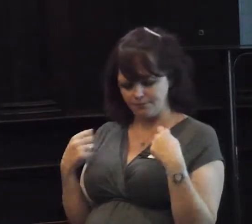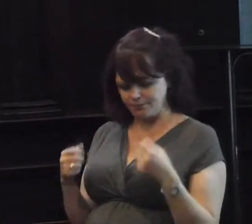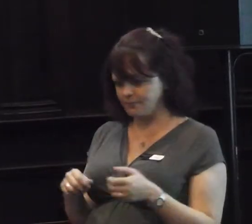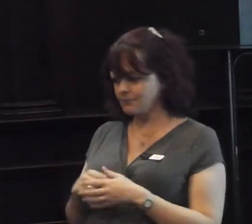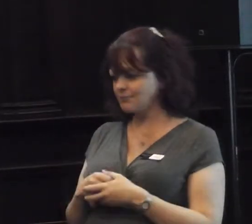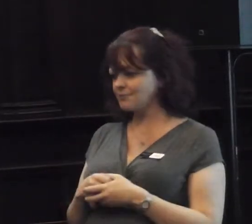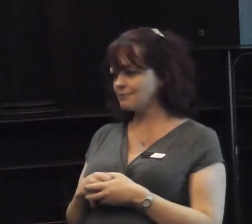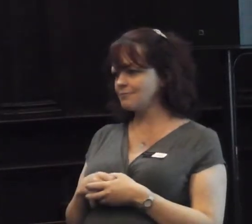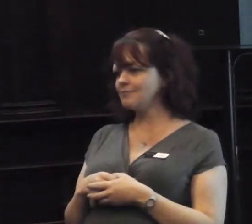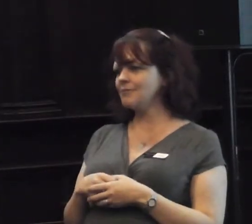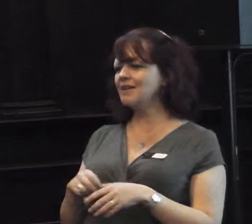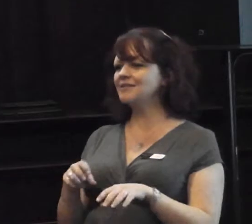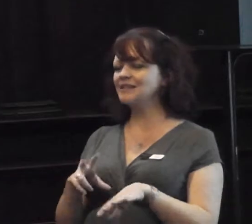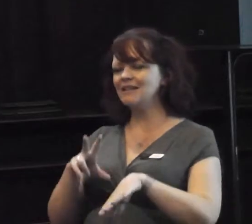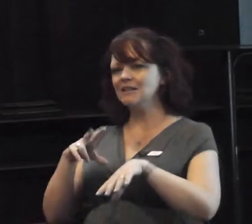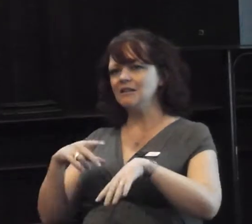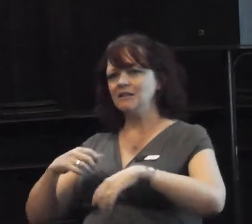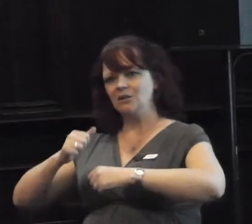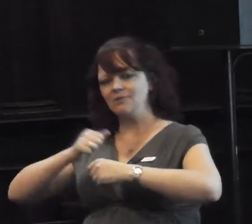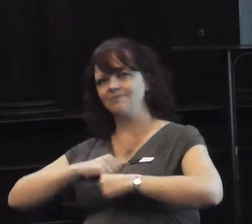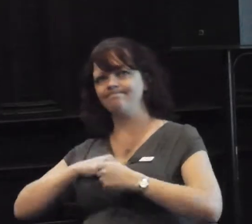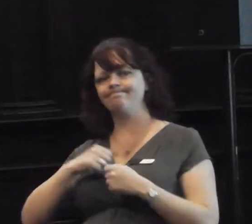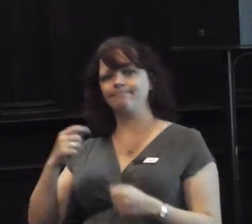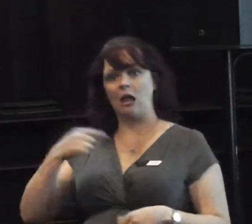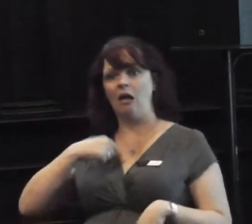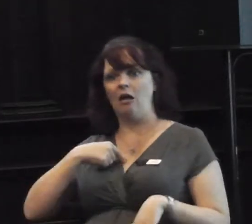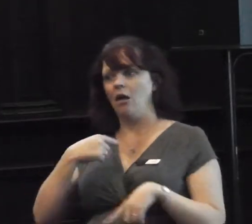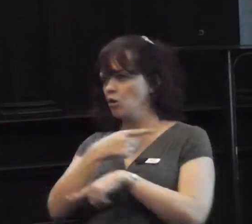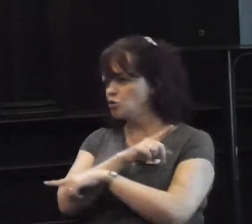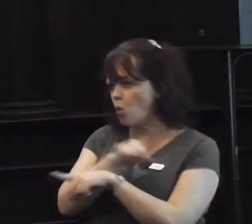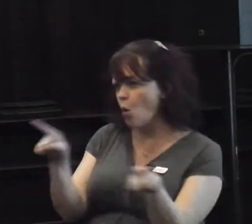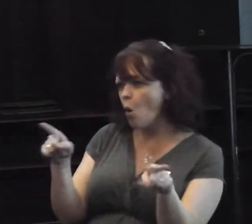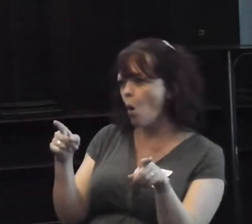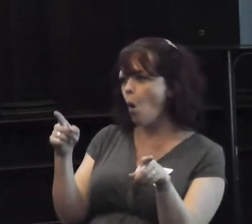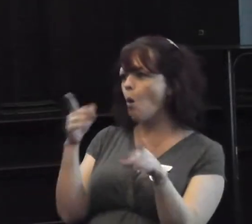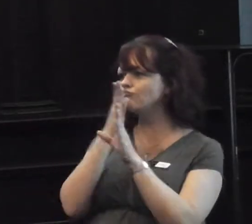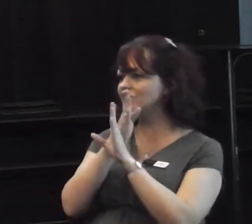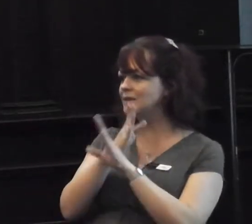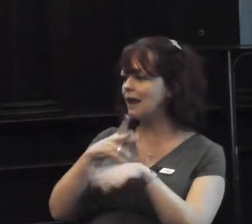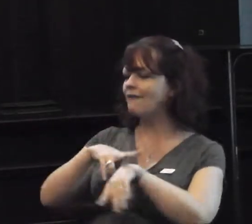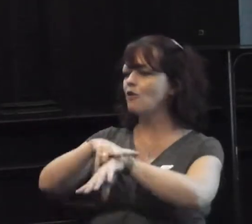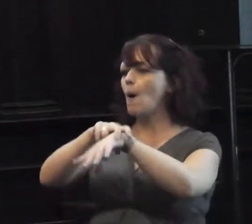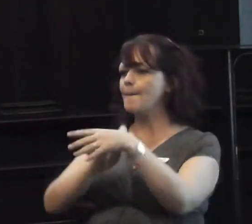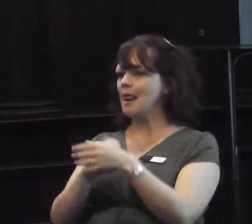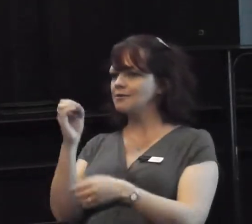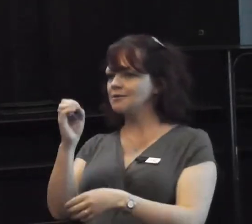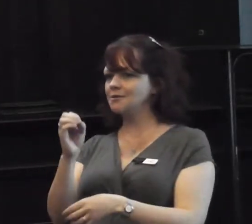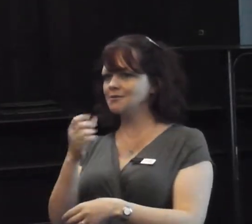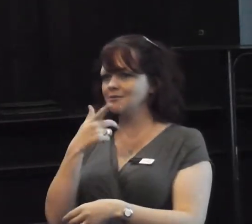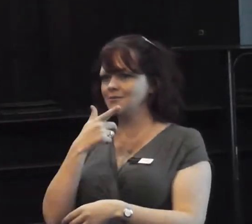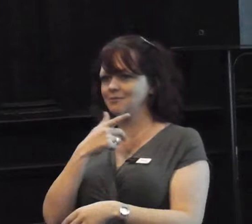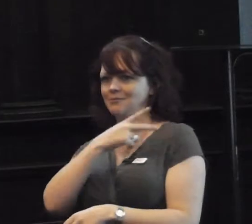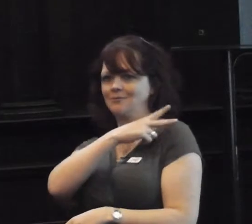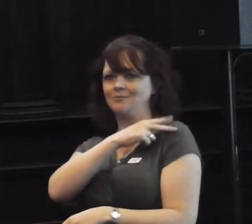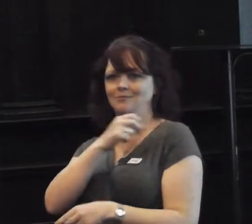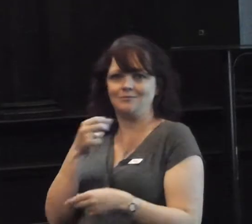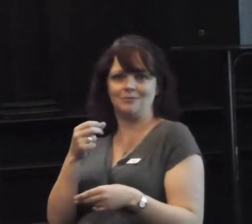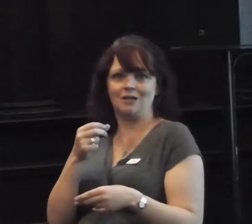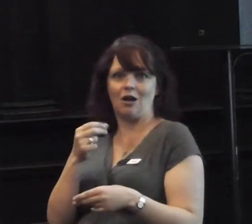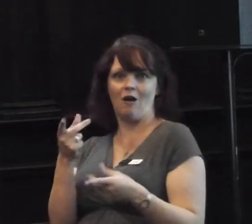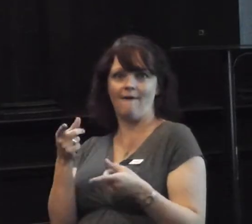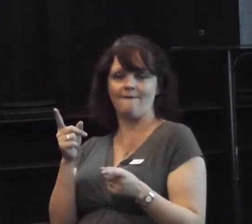Put yourself into the police officer's perspective. You are a police officer now. Would you, or do you think, you have got the power